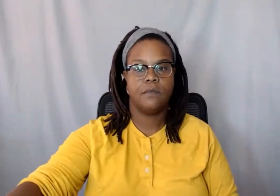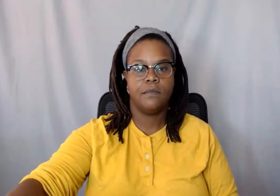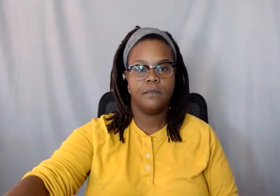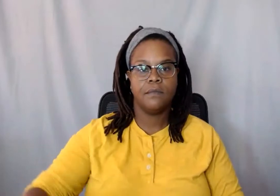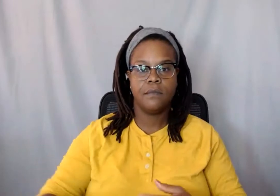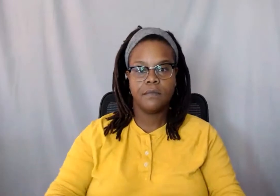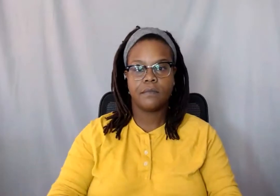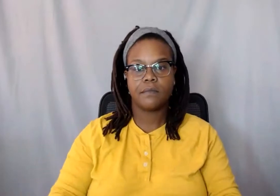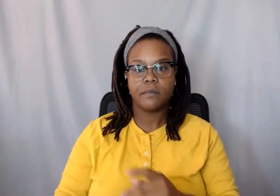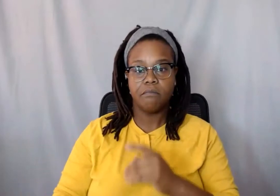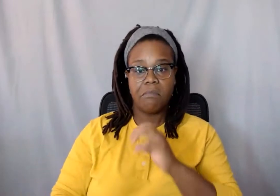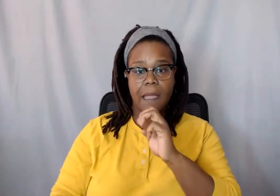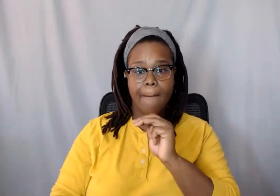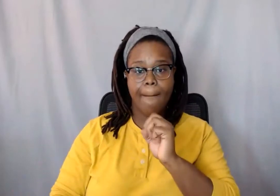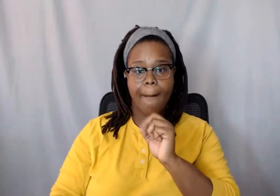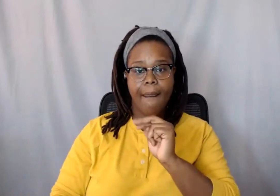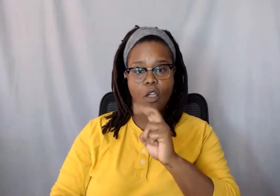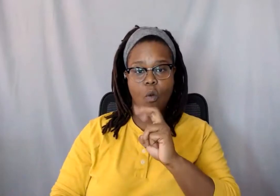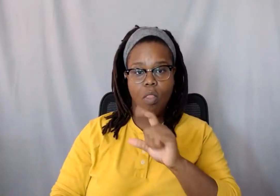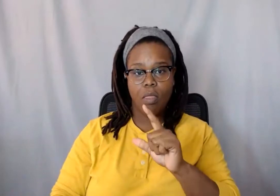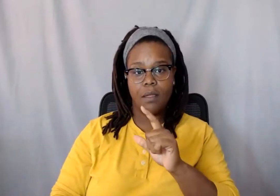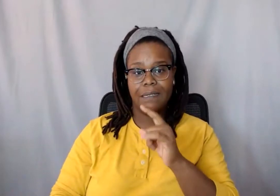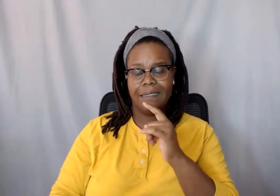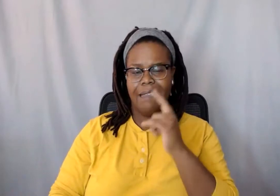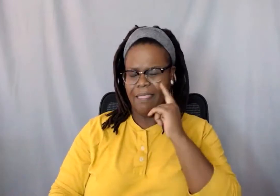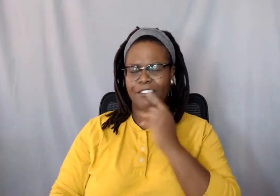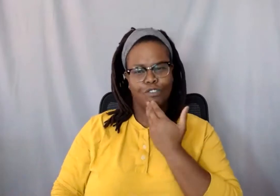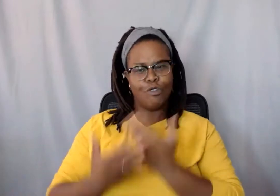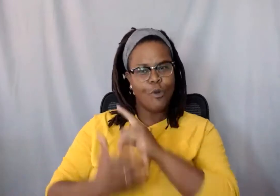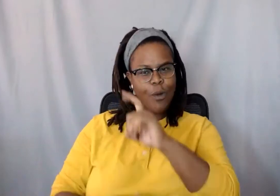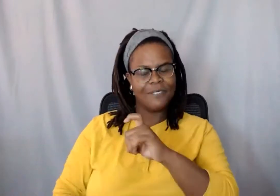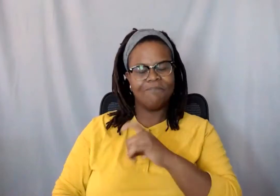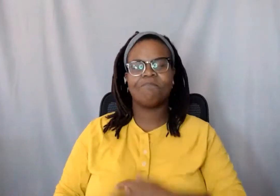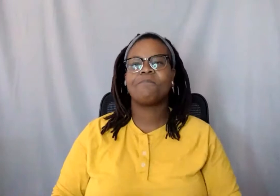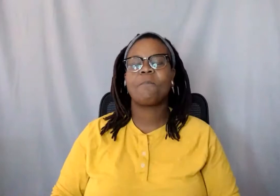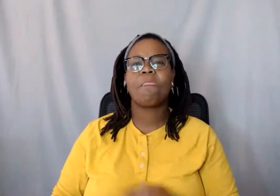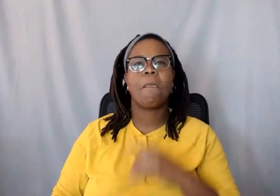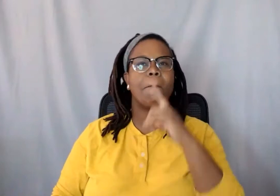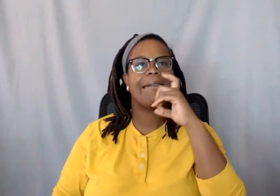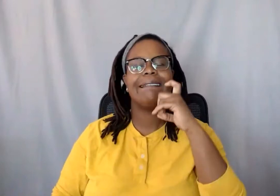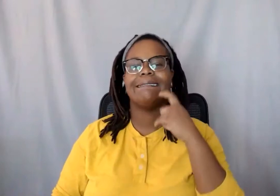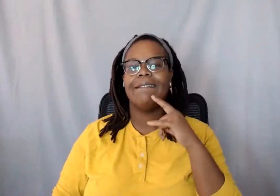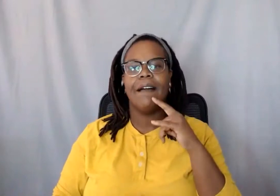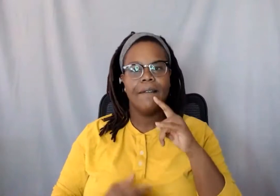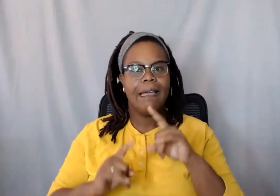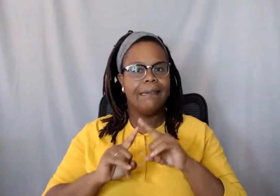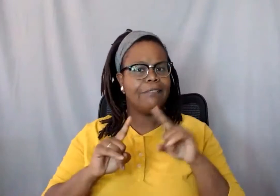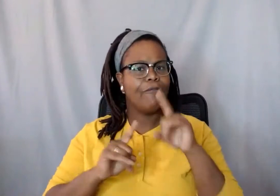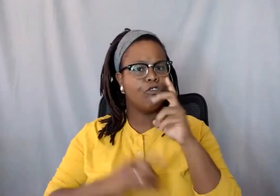So I think it's a good question, because I've gone through a different journey to understand what diversity was.